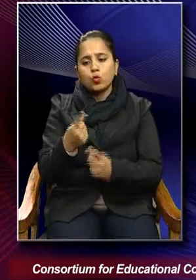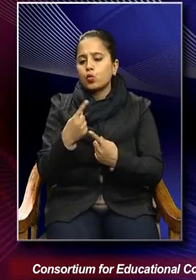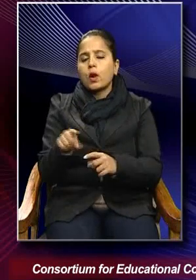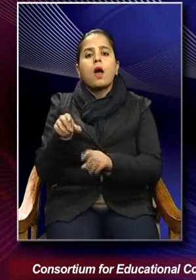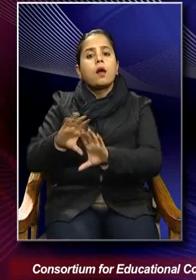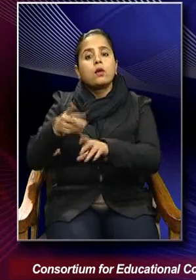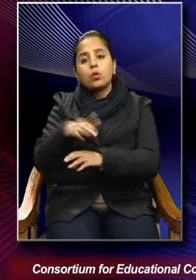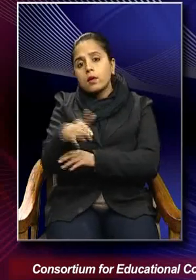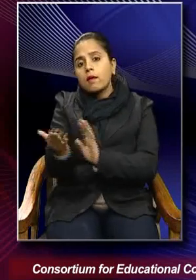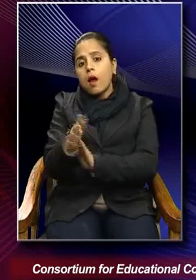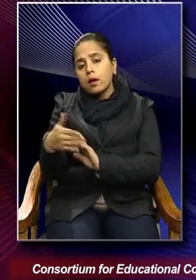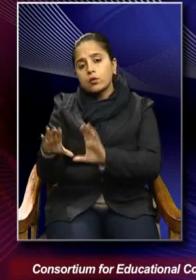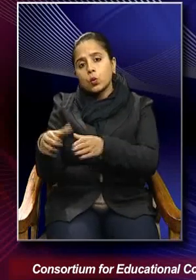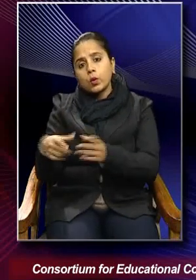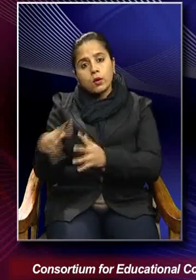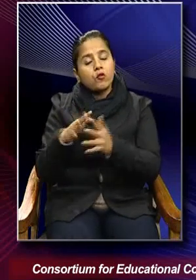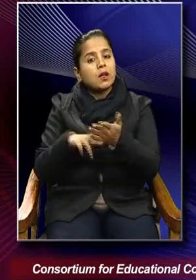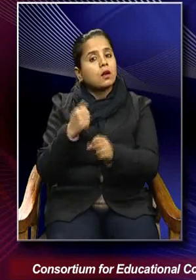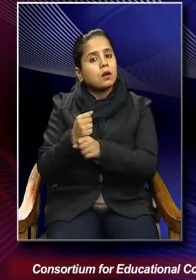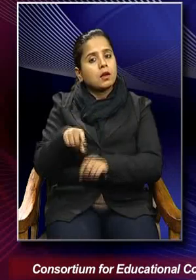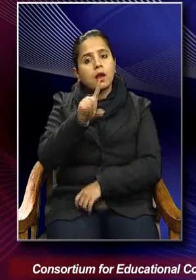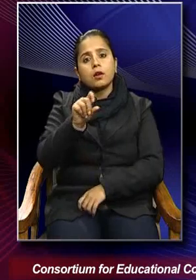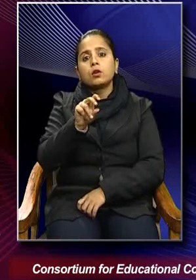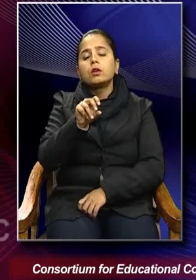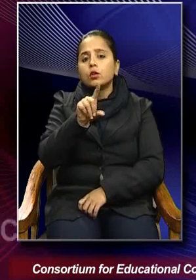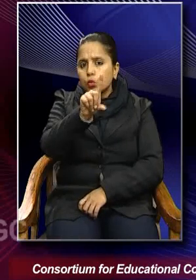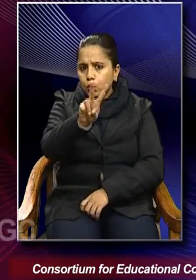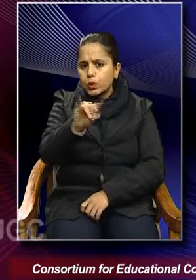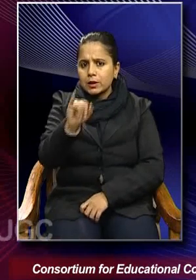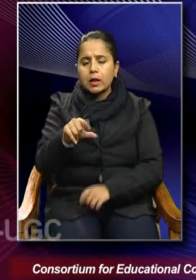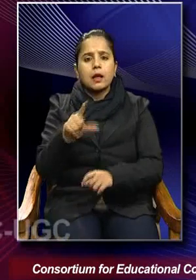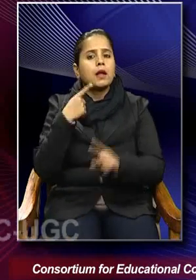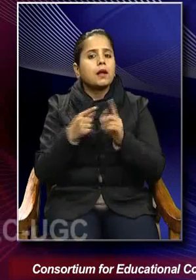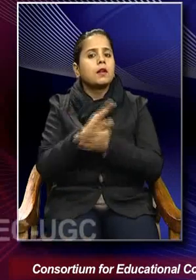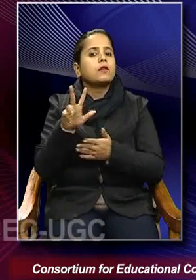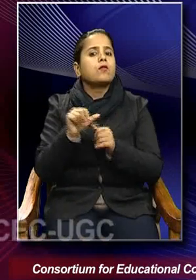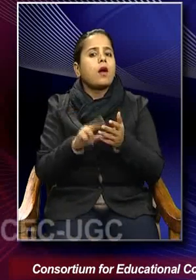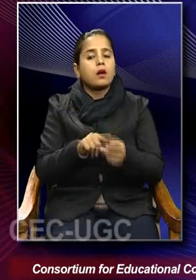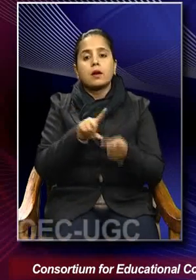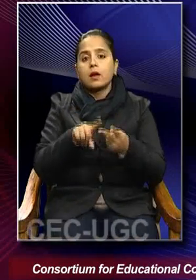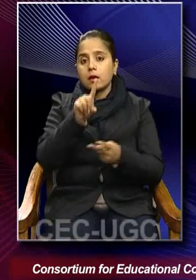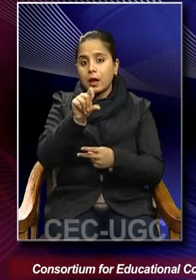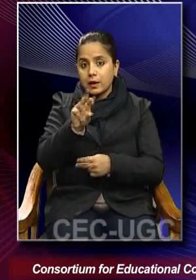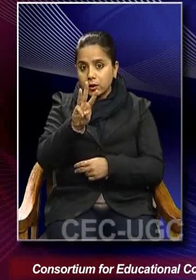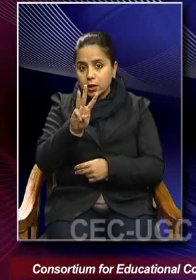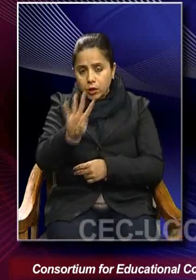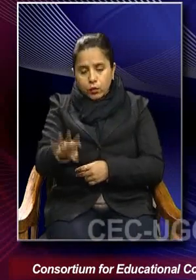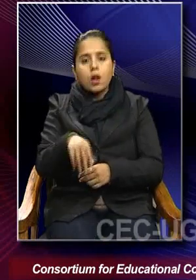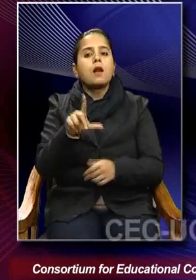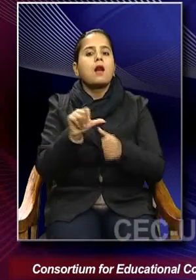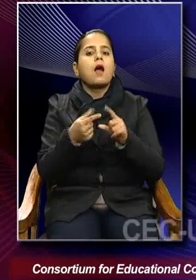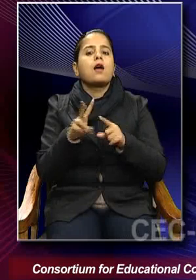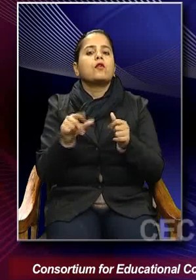authoritarian regimes. In 1926, uh, Lithuania and in 1934, Latvia, both,